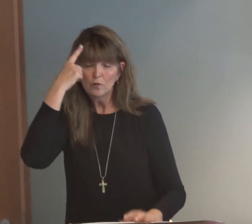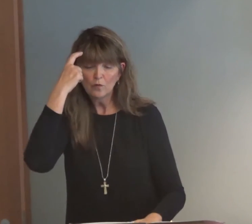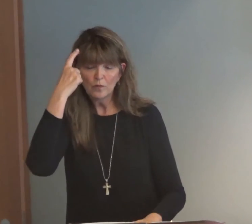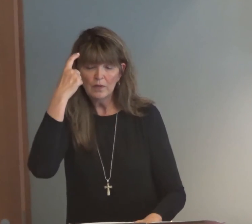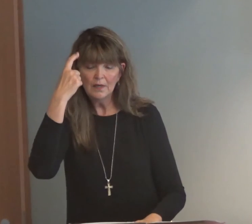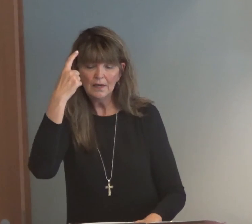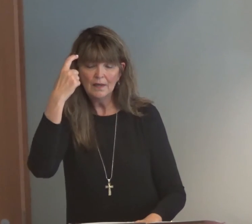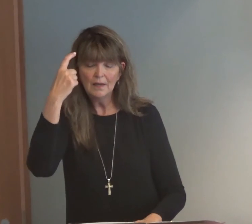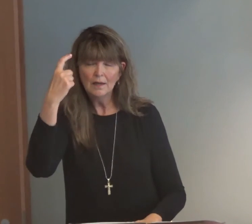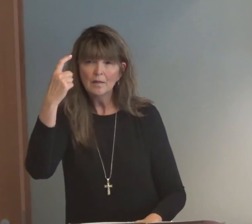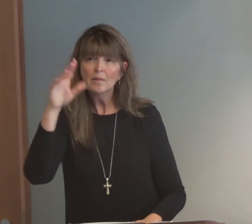Life is a dream.